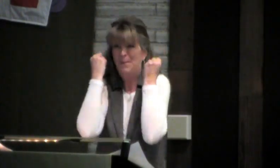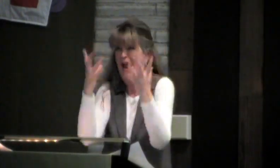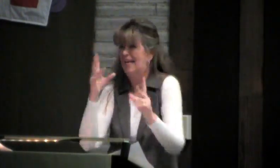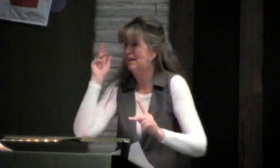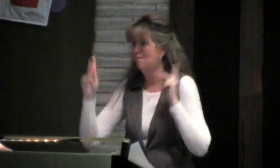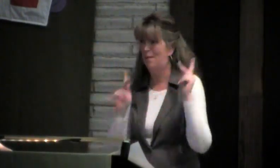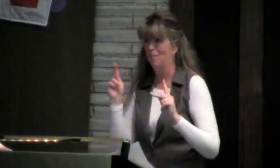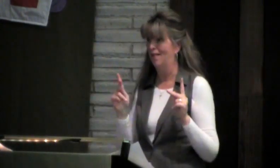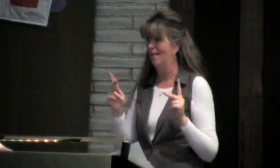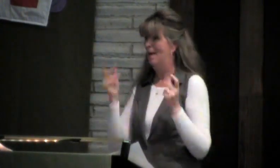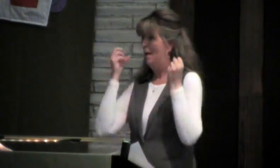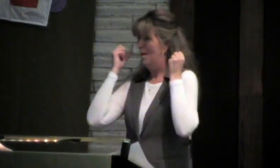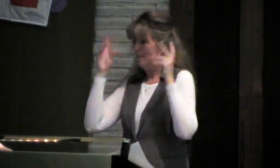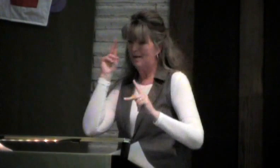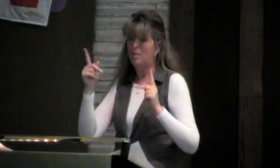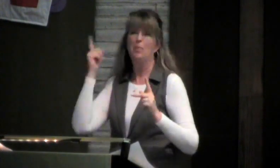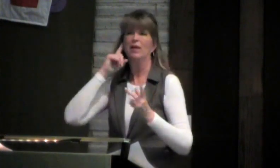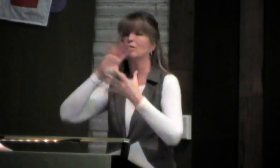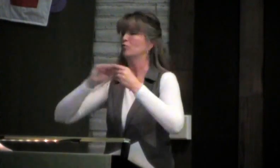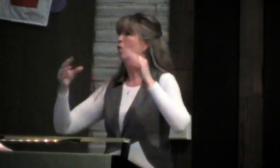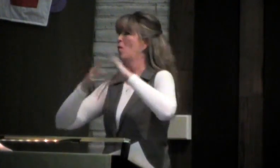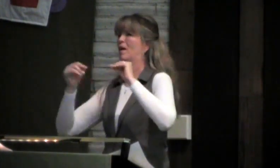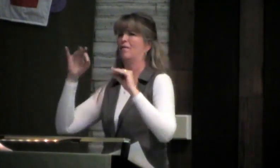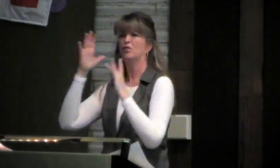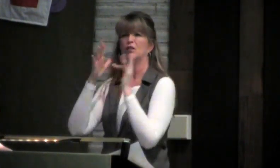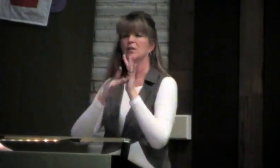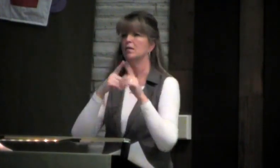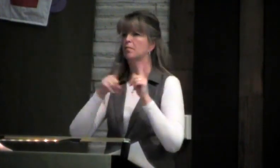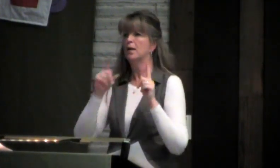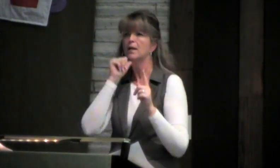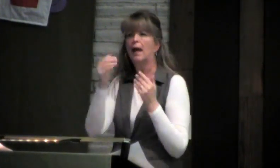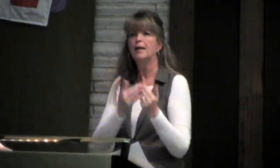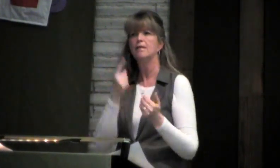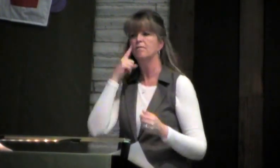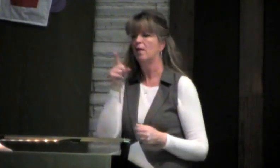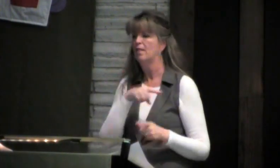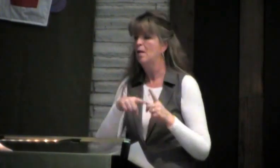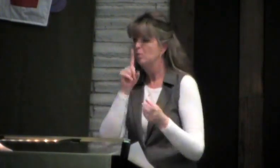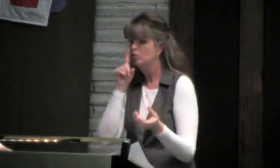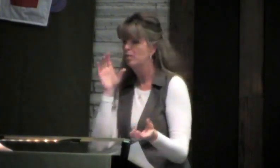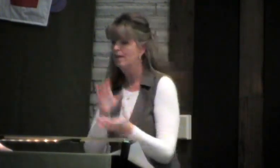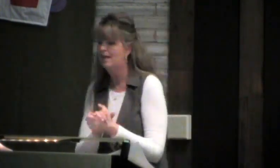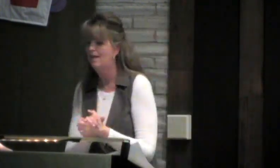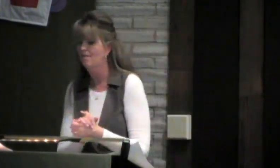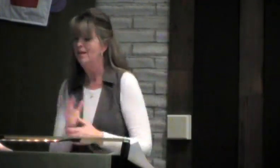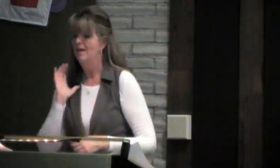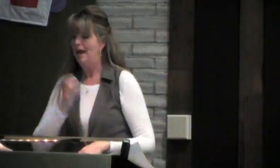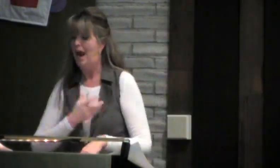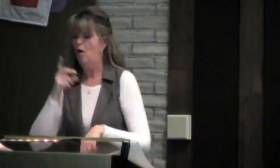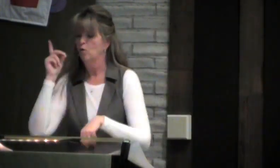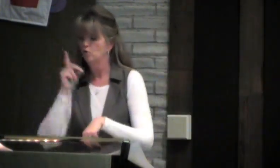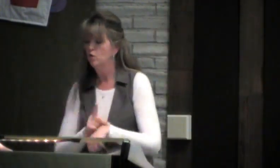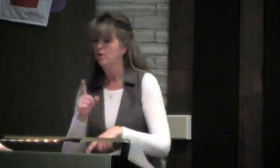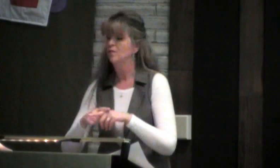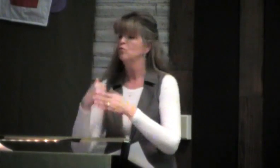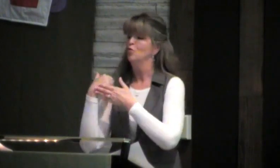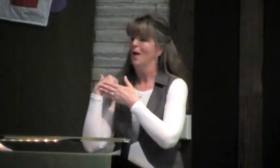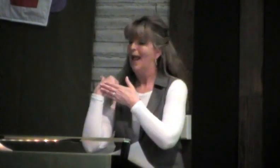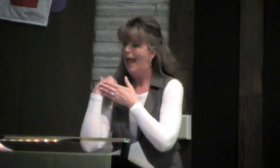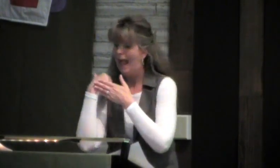You know, and that believe part is not easy for lots of people. They hear the story of Jesus, but it's hard for them to believe. So